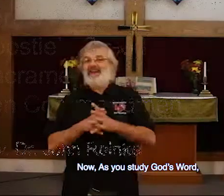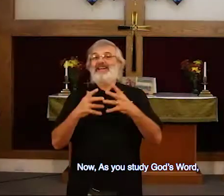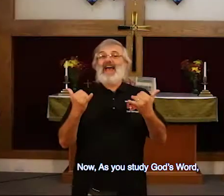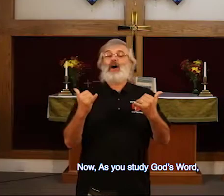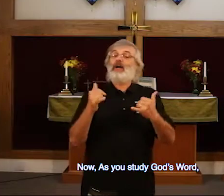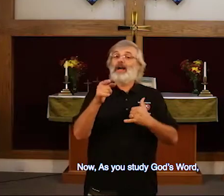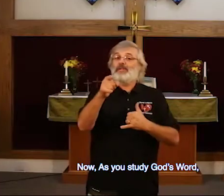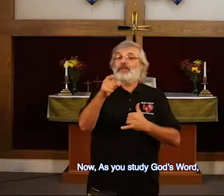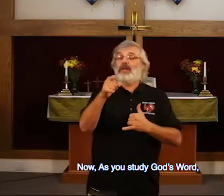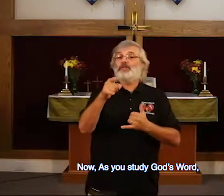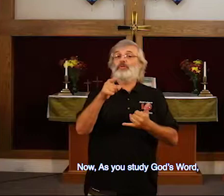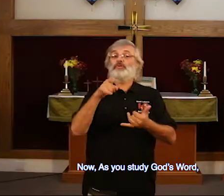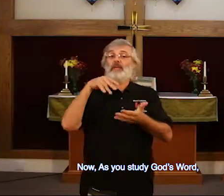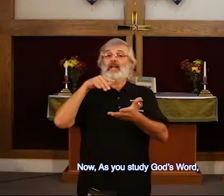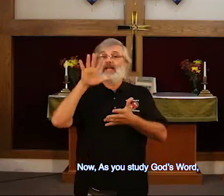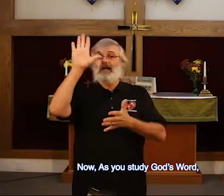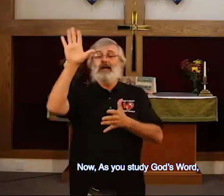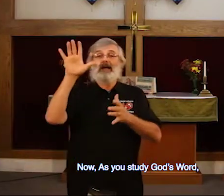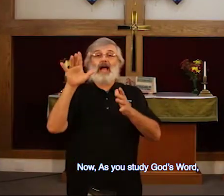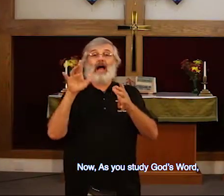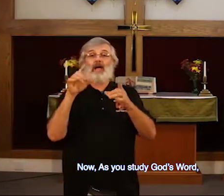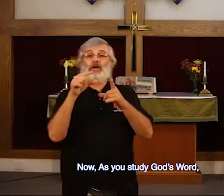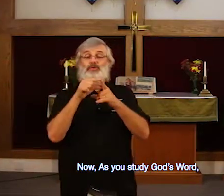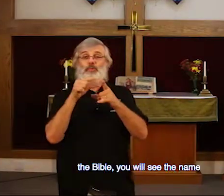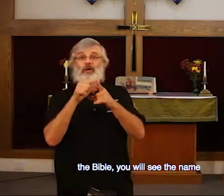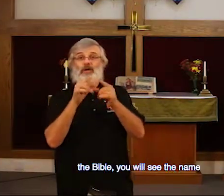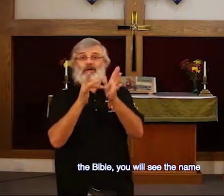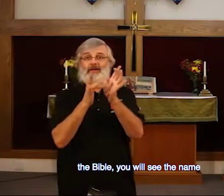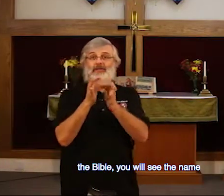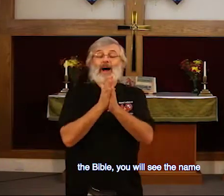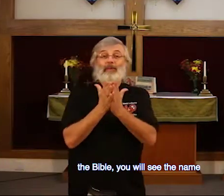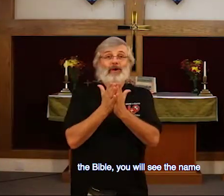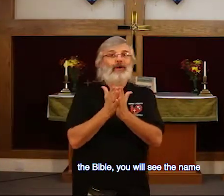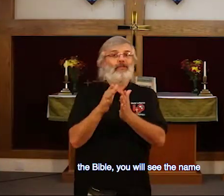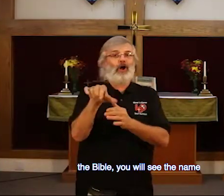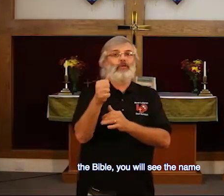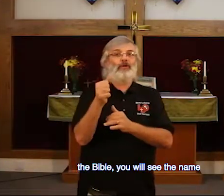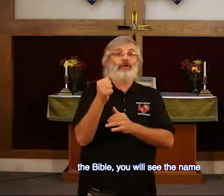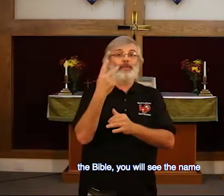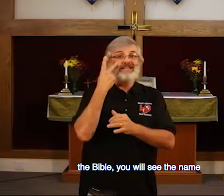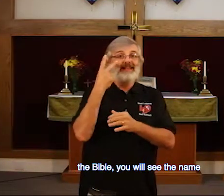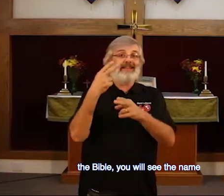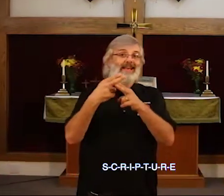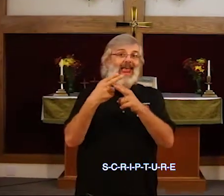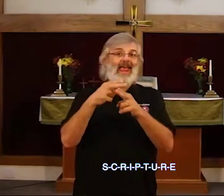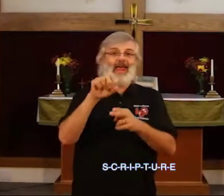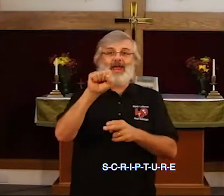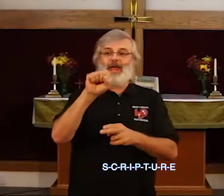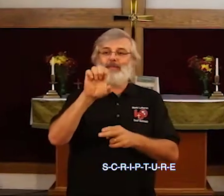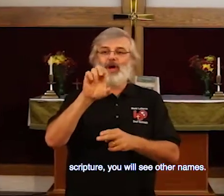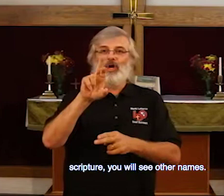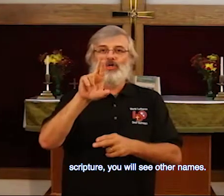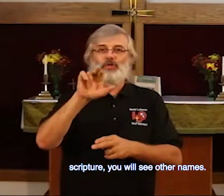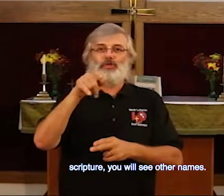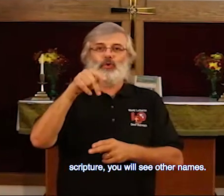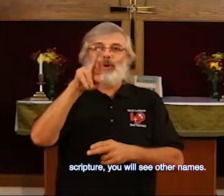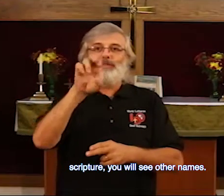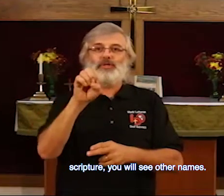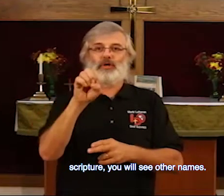Now, as you study God's Word, the Bible, there are other, you may see the name, Scripture,